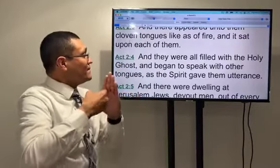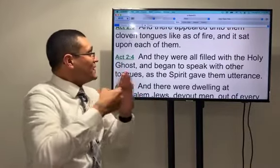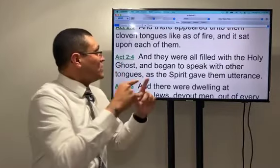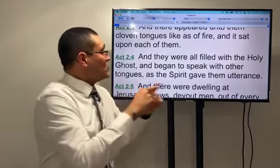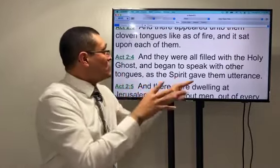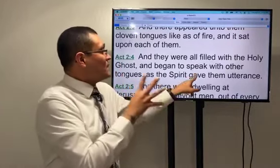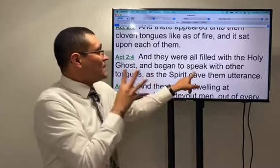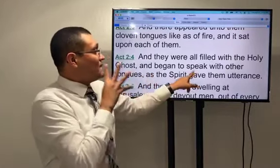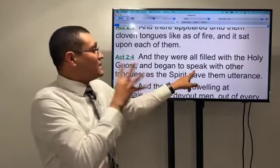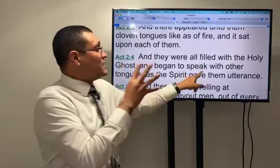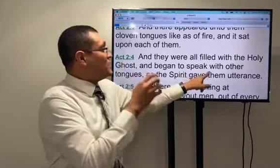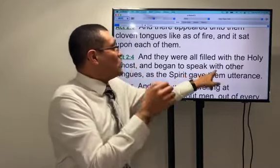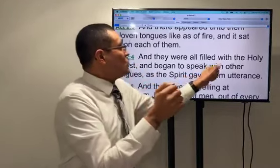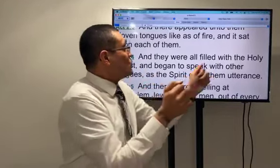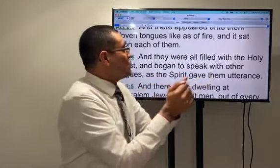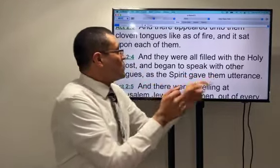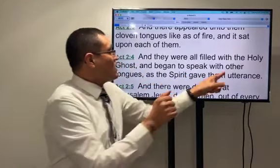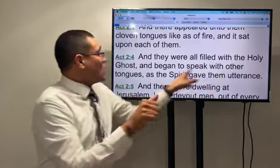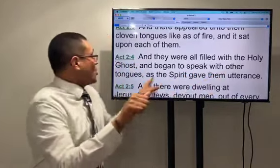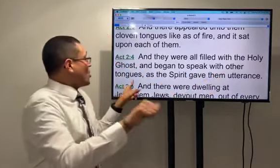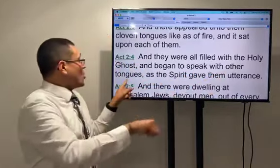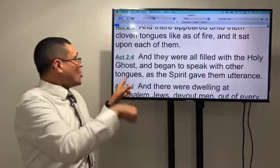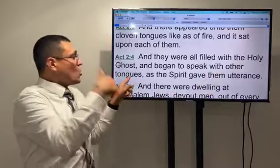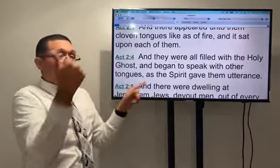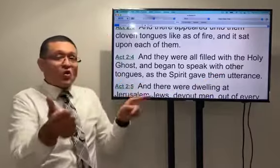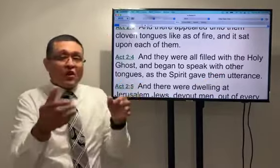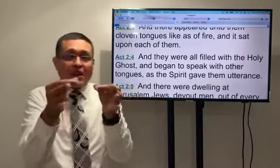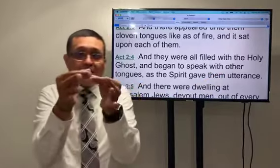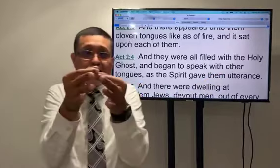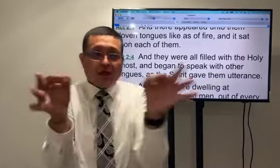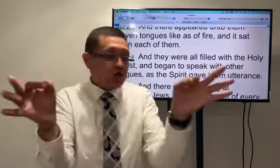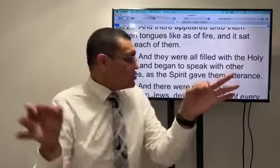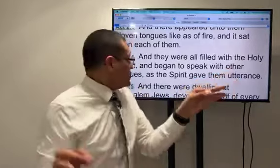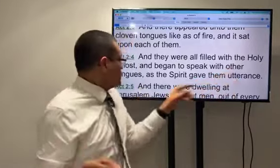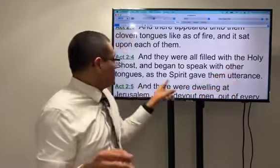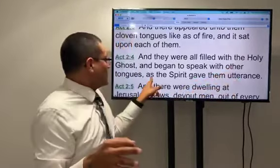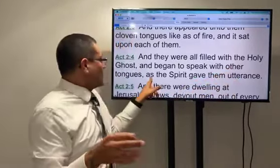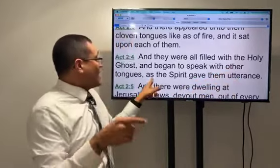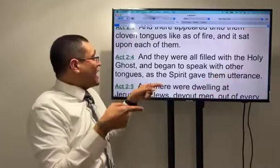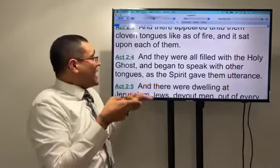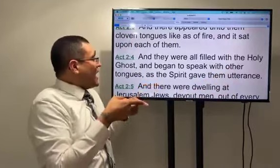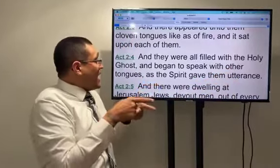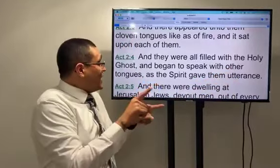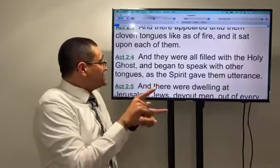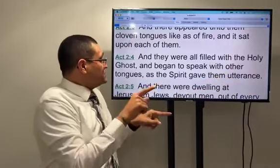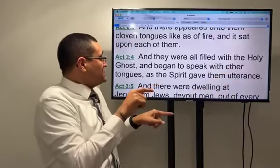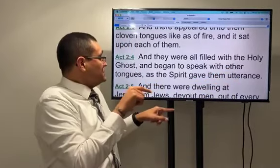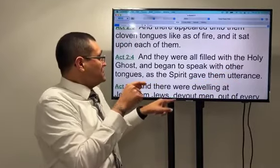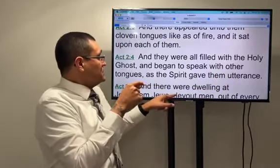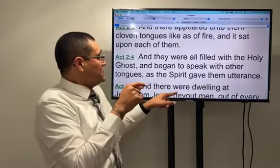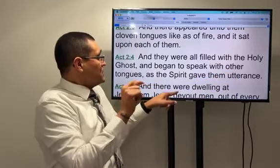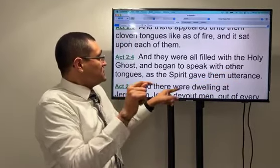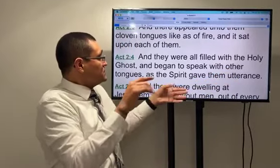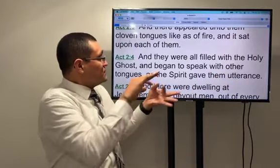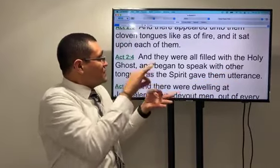began to speak with other tongues meaning other languages as the Spirit